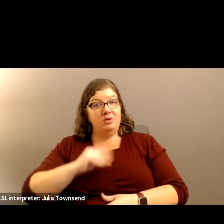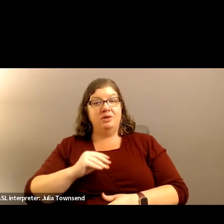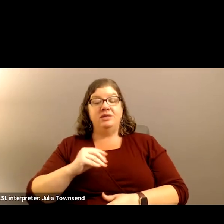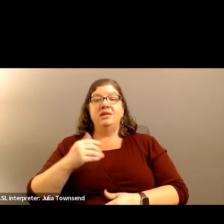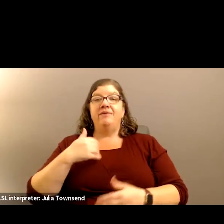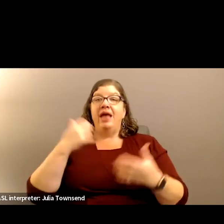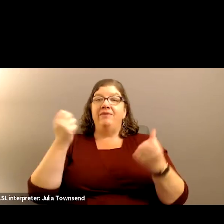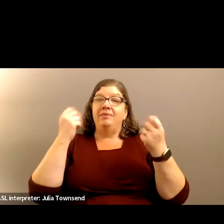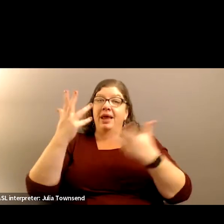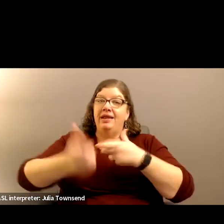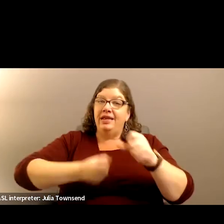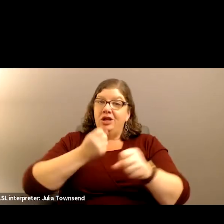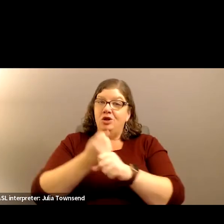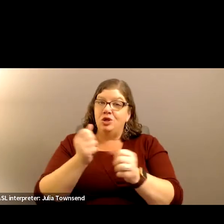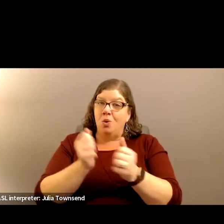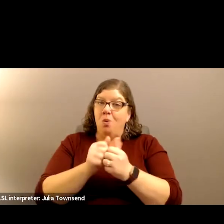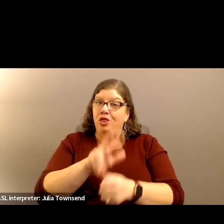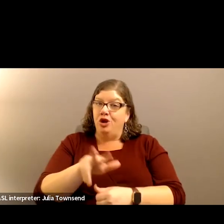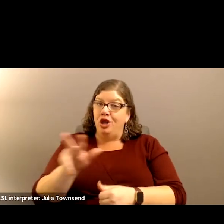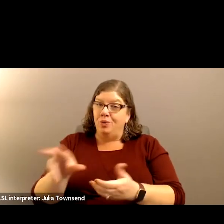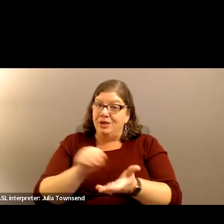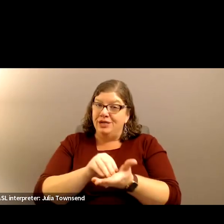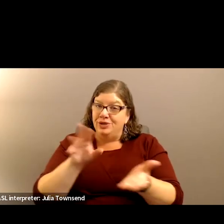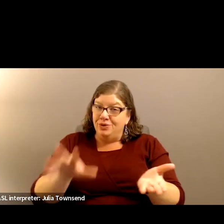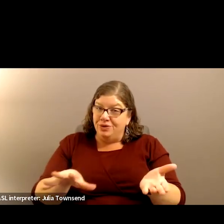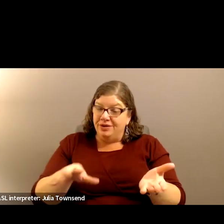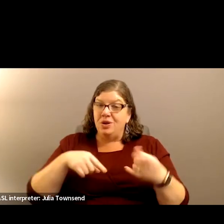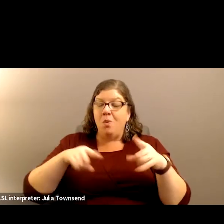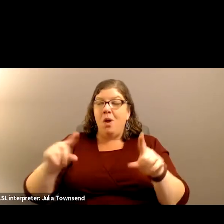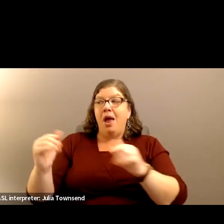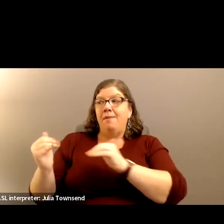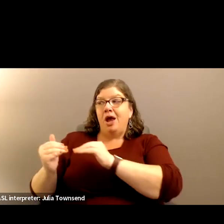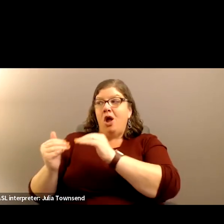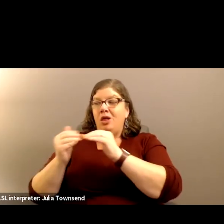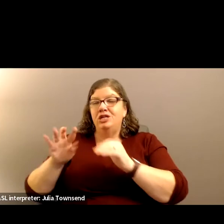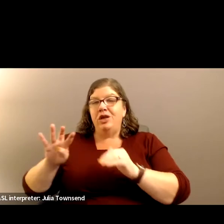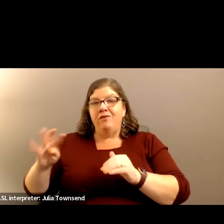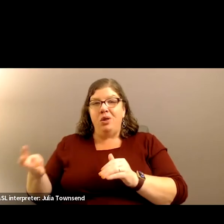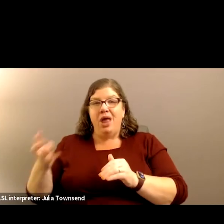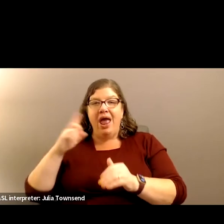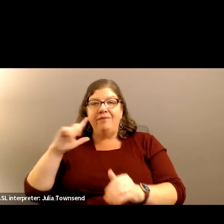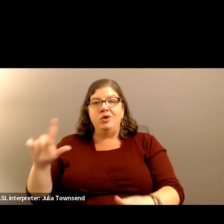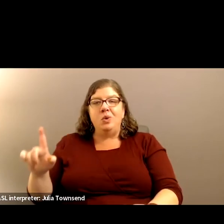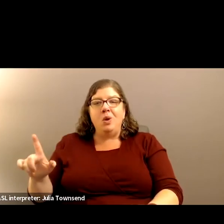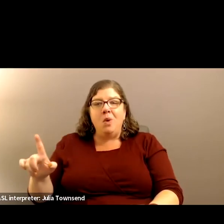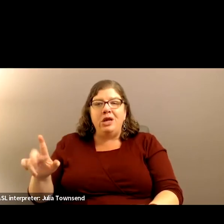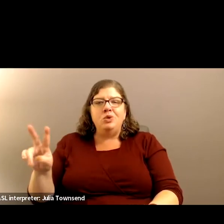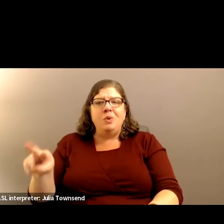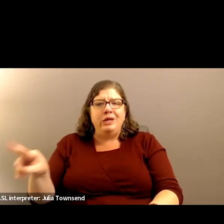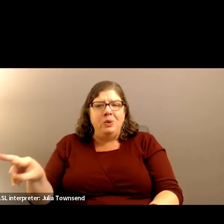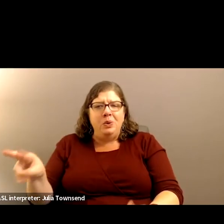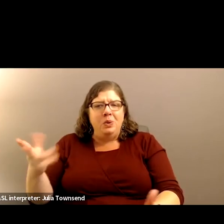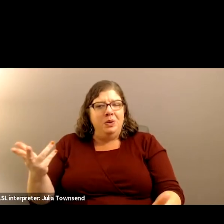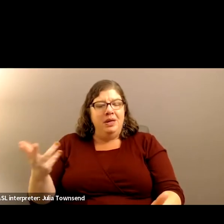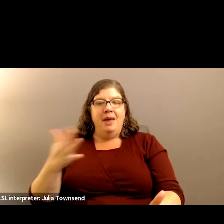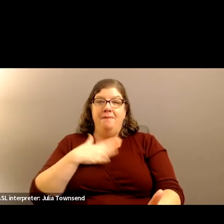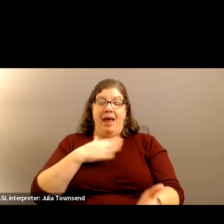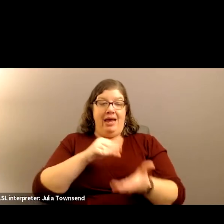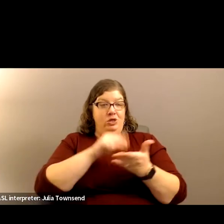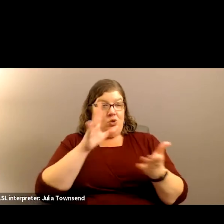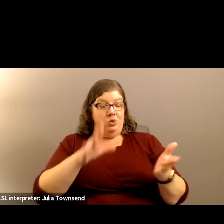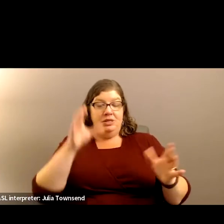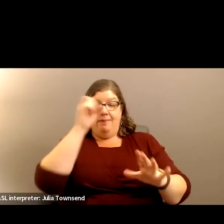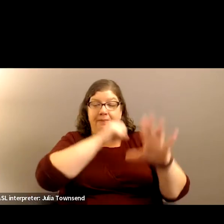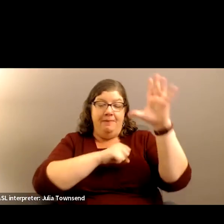having many years of 33 students, while colleagues in fourth grade have 21 or 22. My students